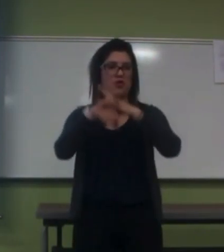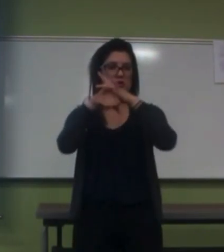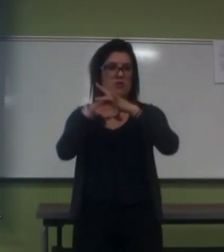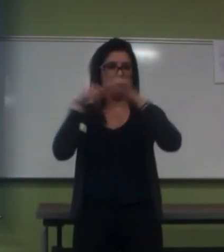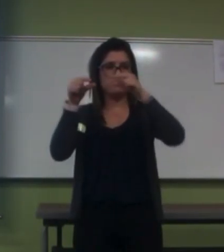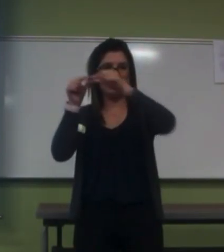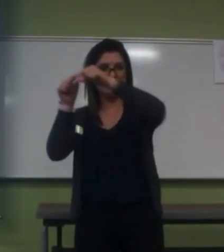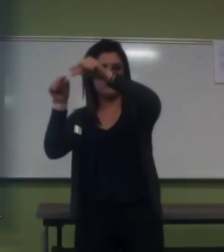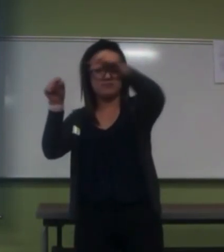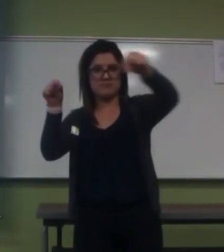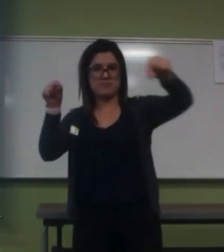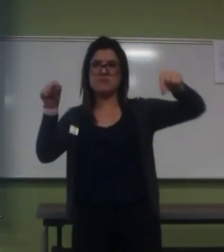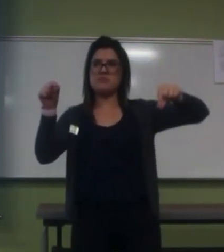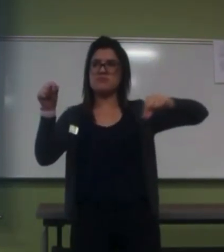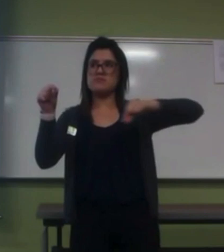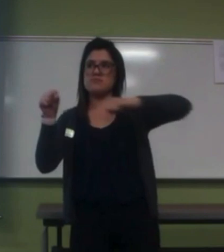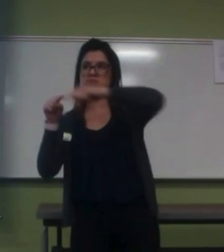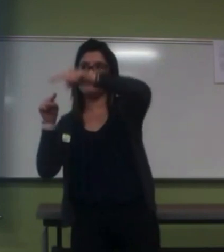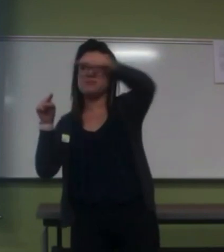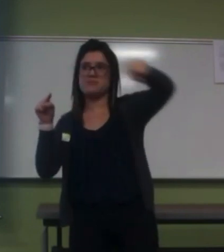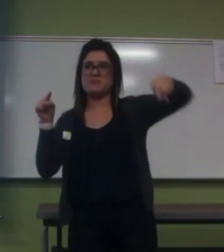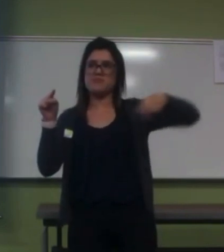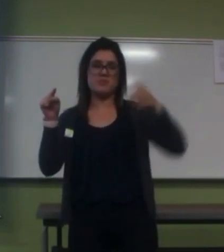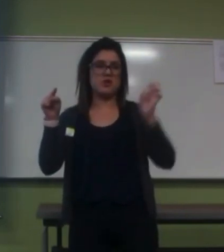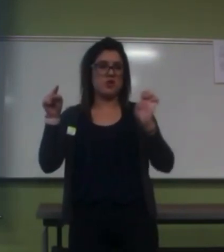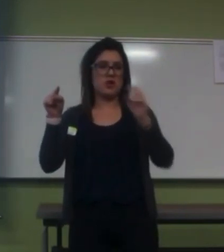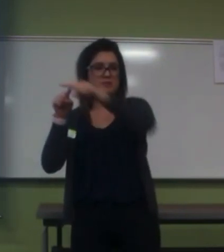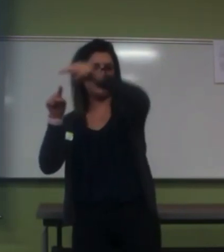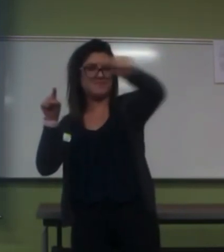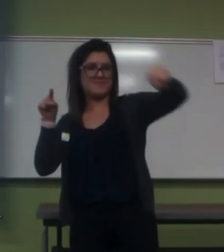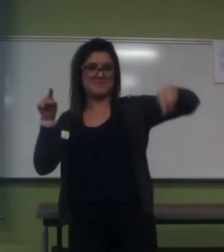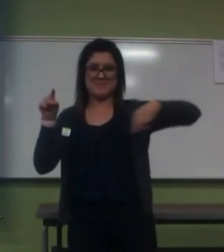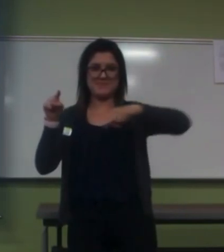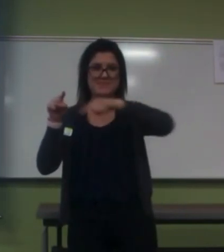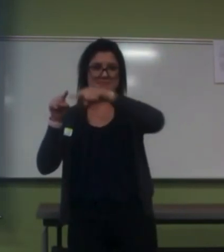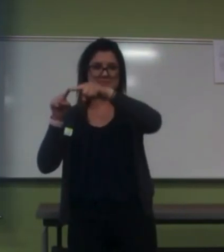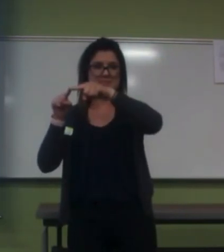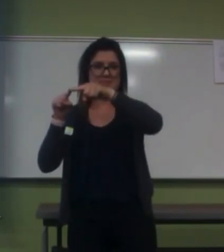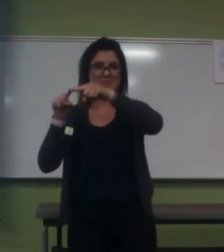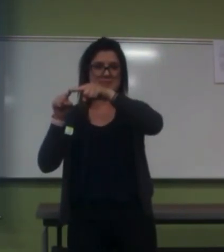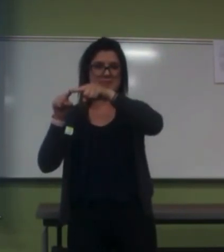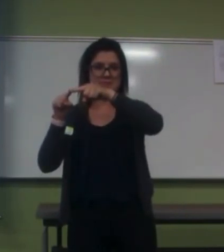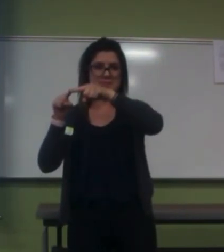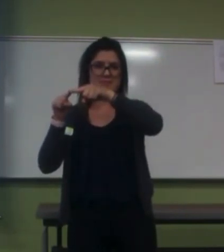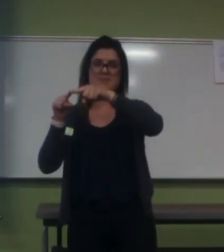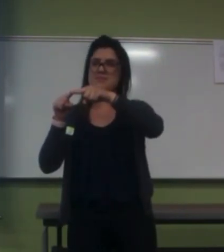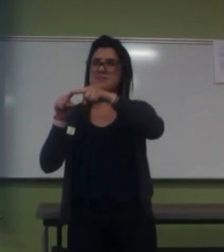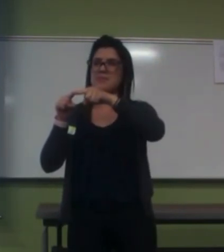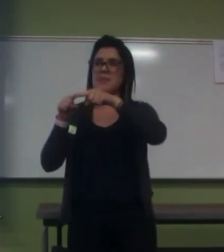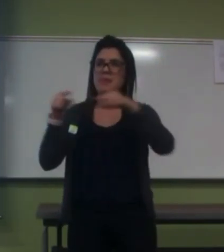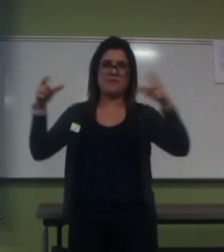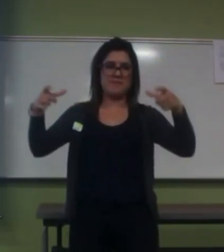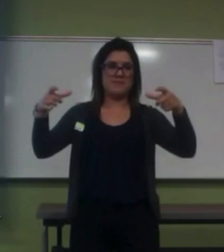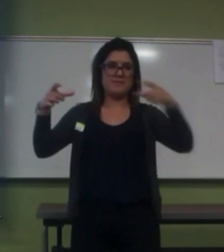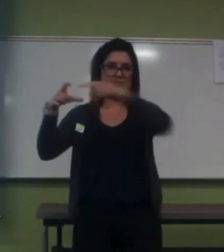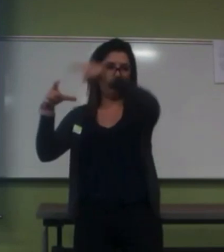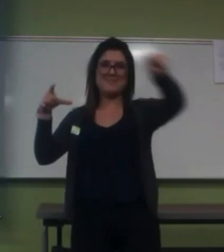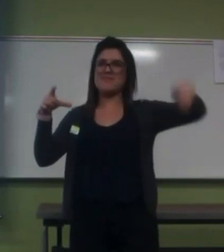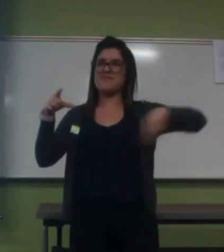So, the celestial equator is the equator on Earth projected out into outer space.